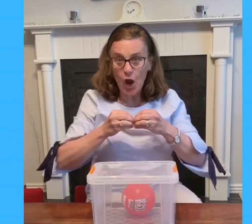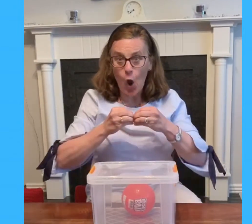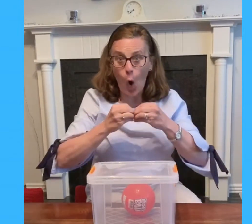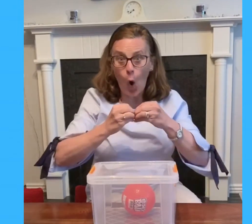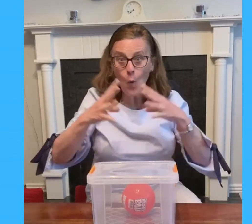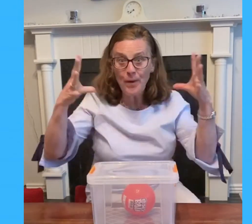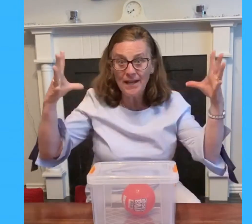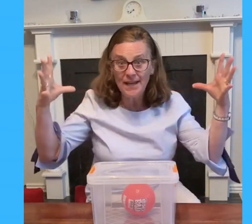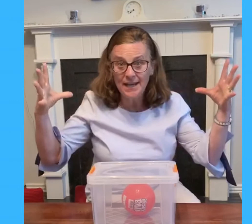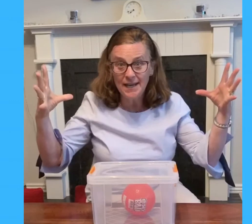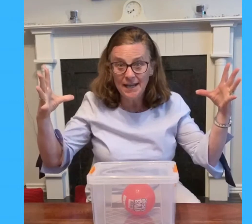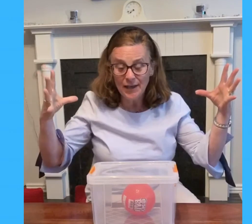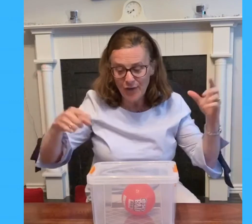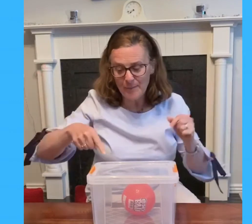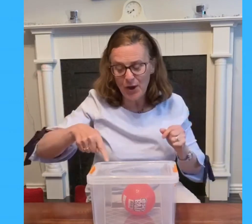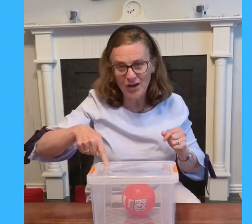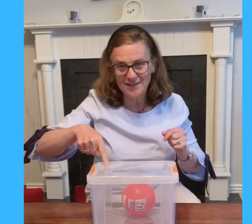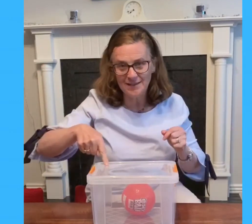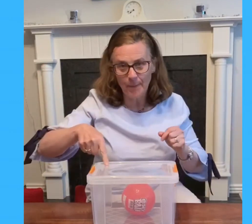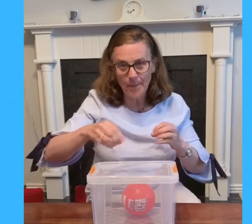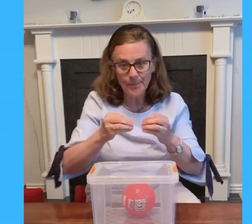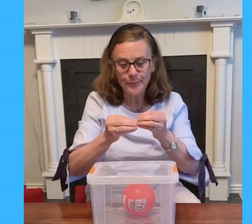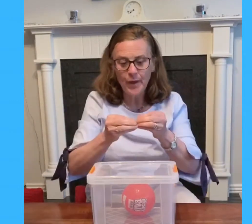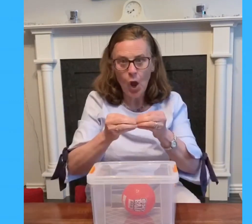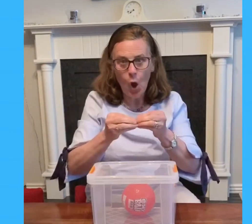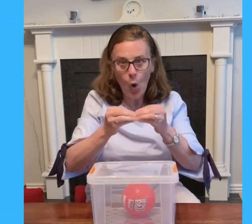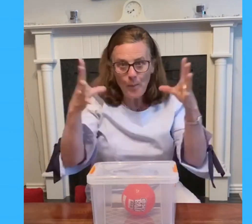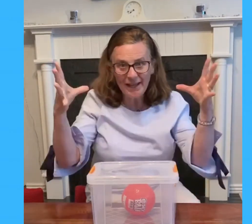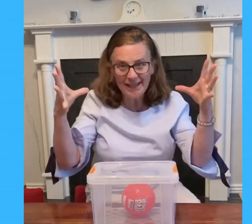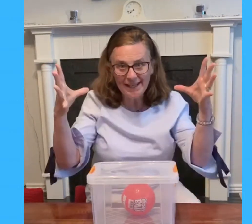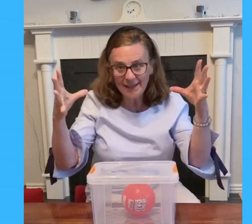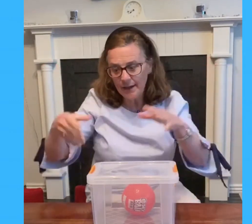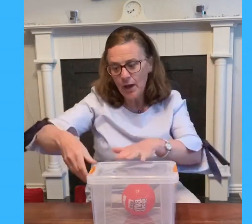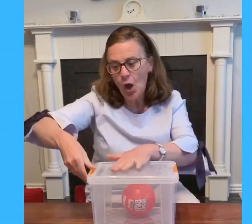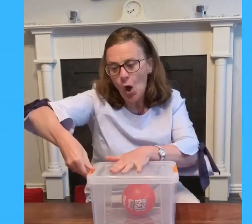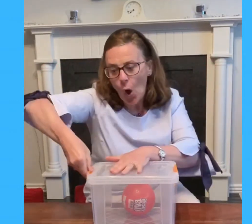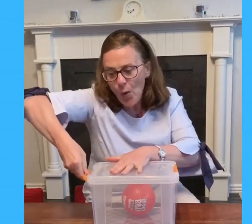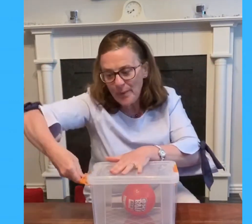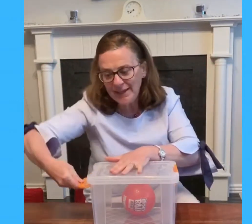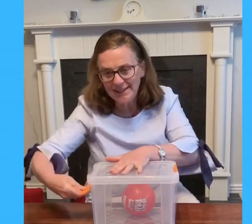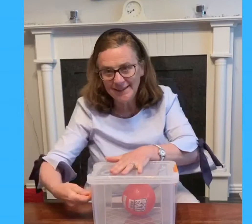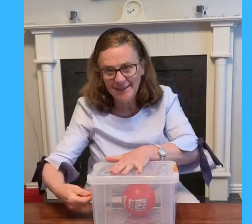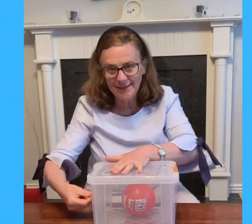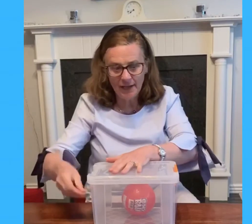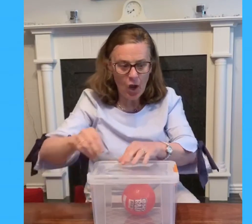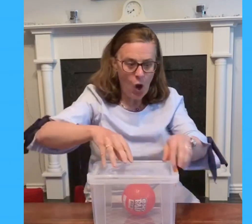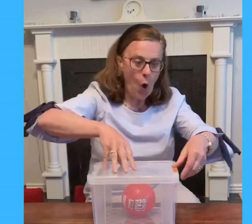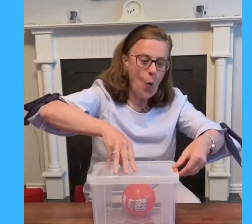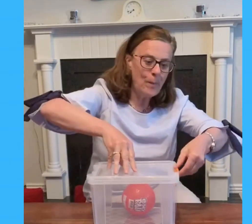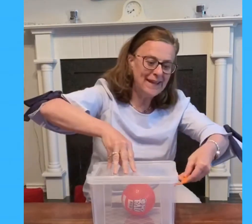open the box open open open